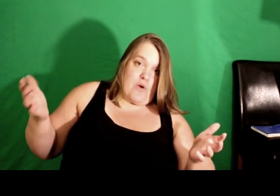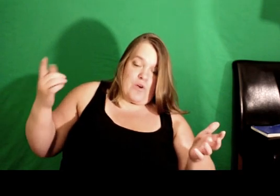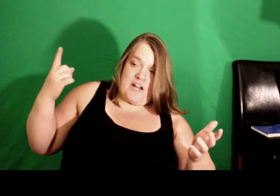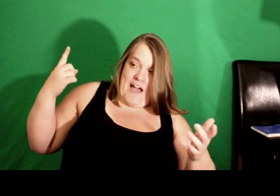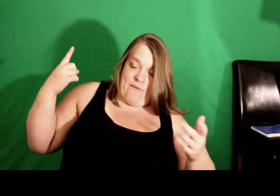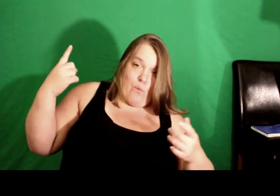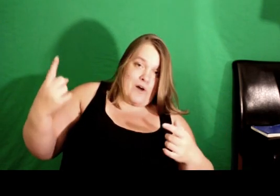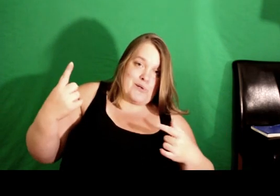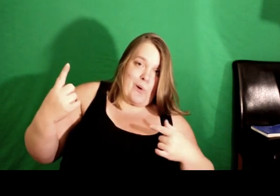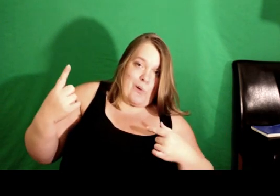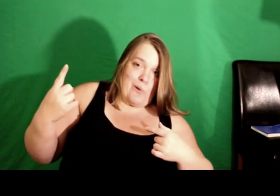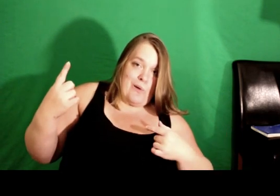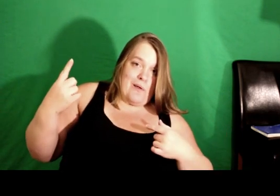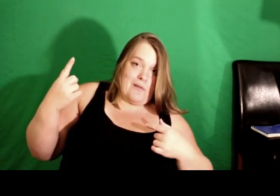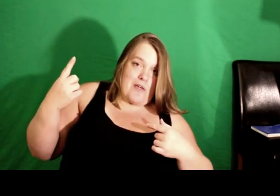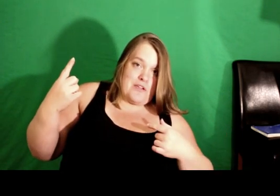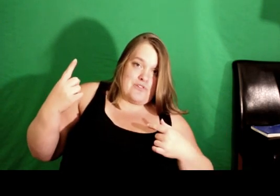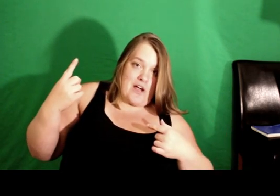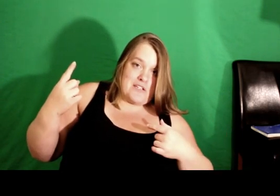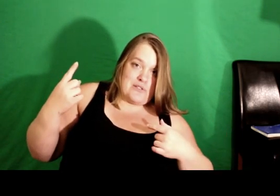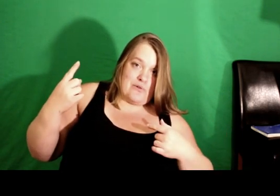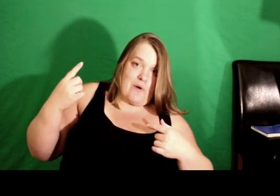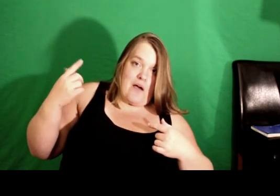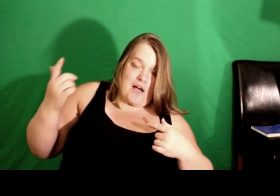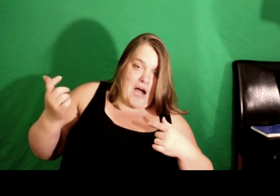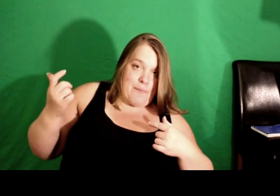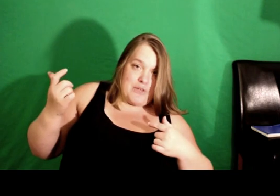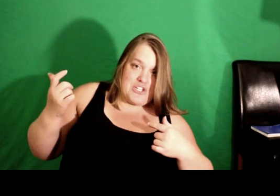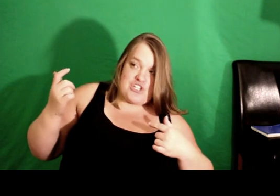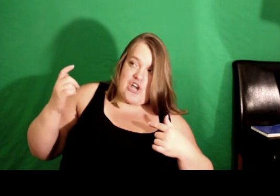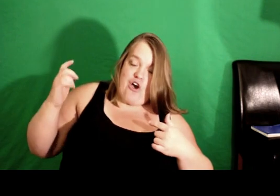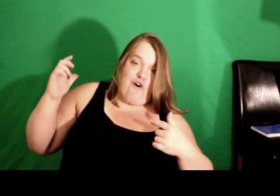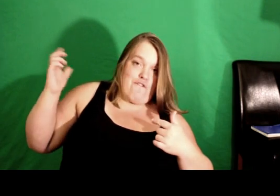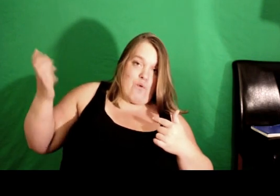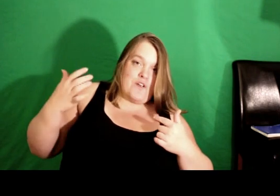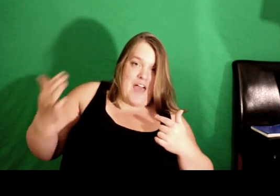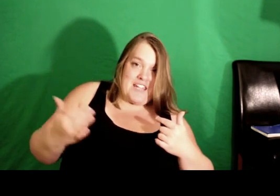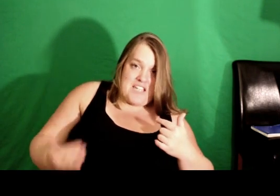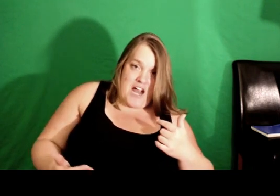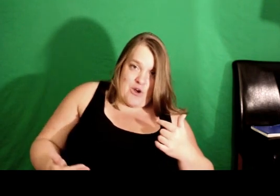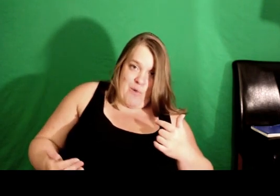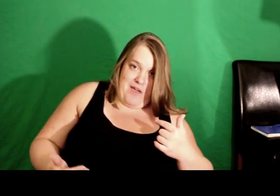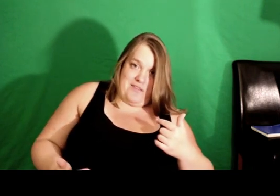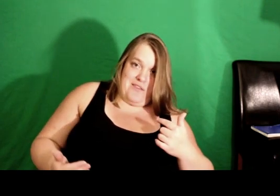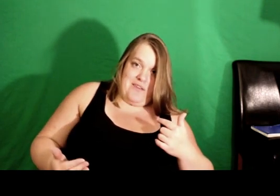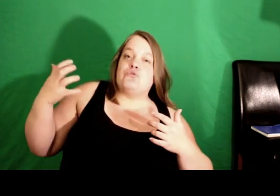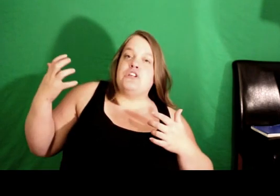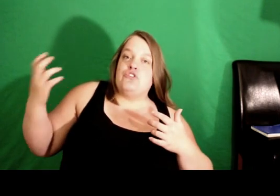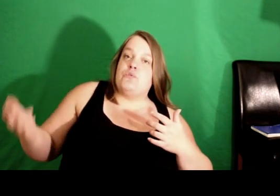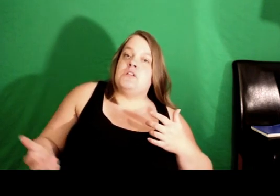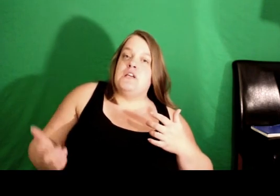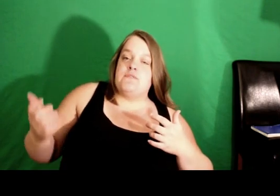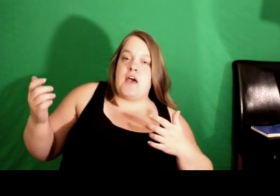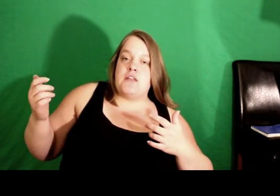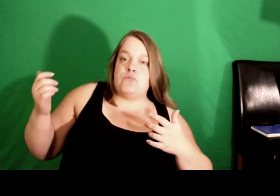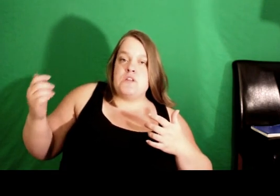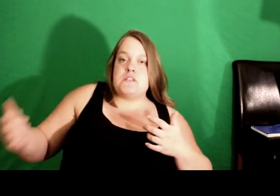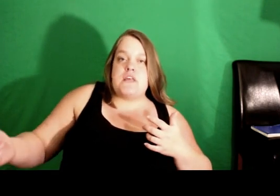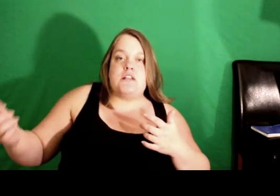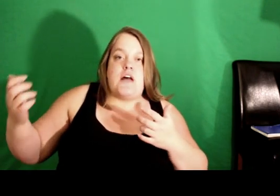We're going to have one goal that you try to accomplish for that entire month. I truly do believe that the reason that a